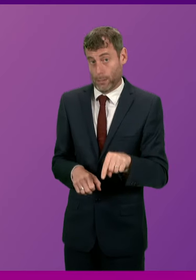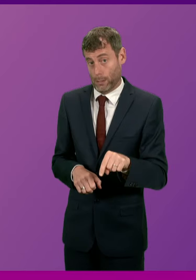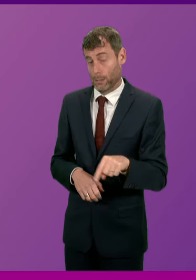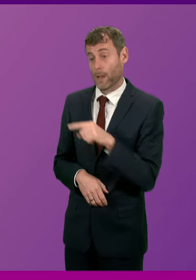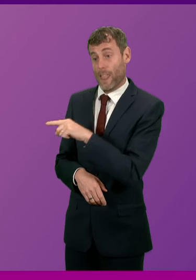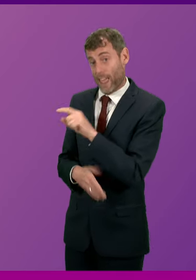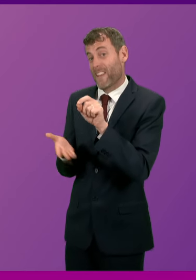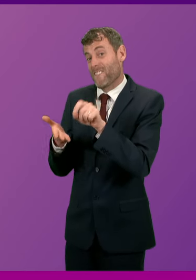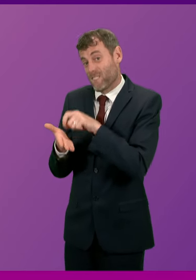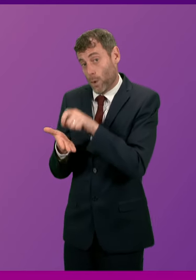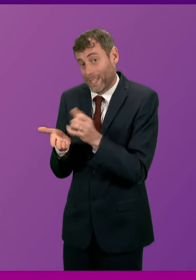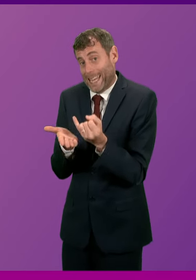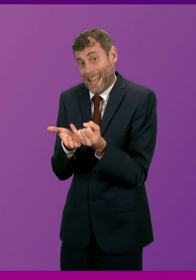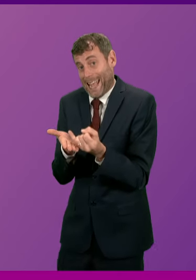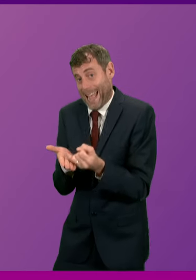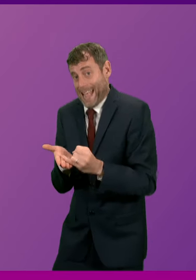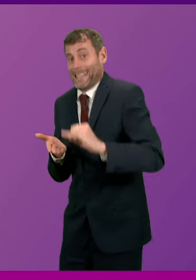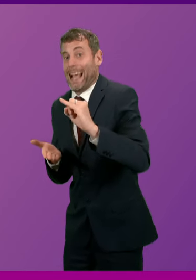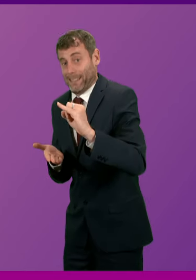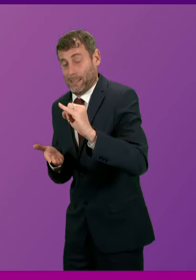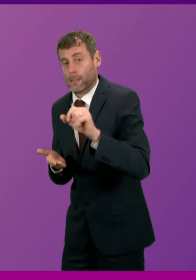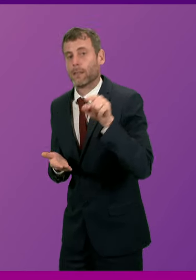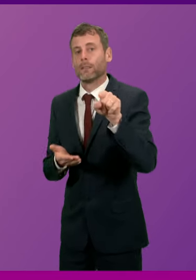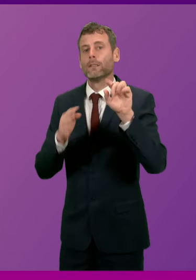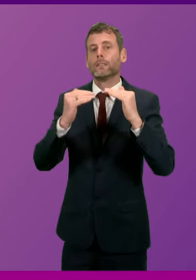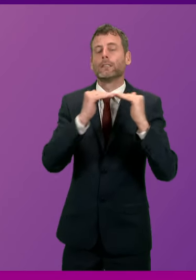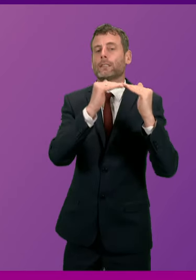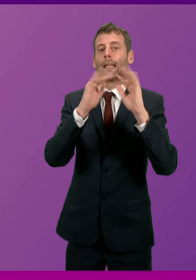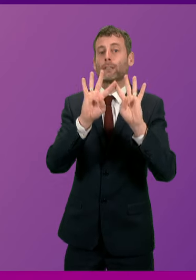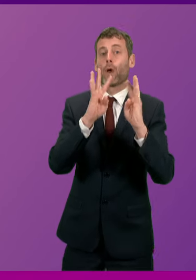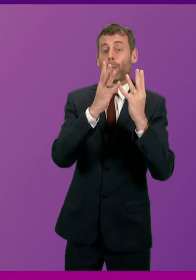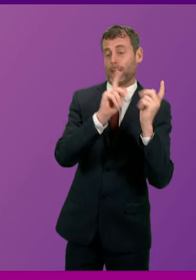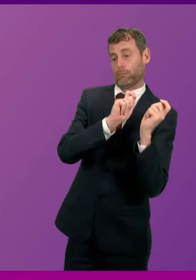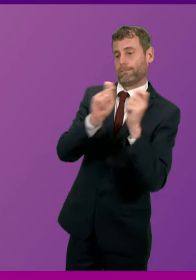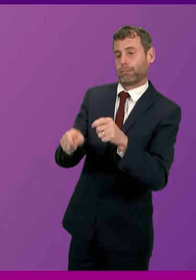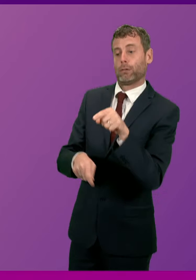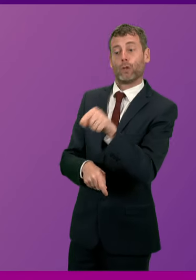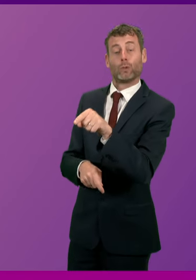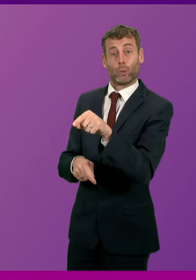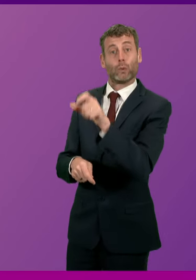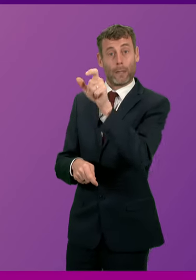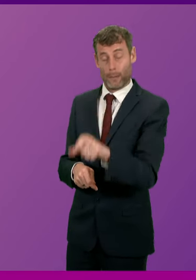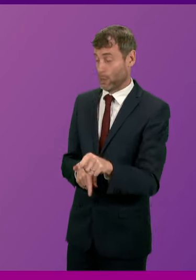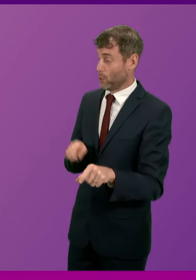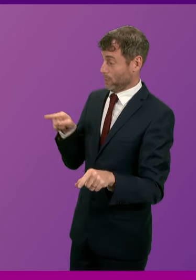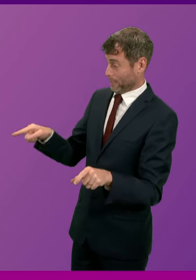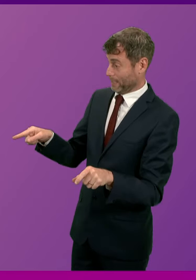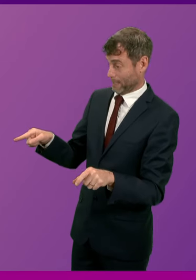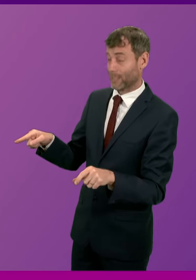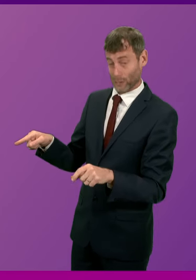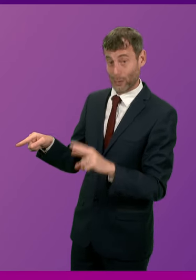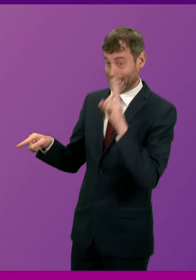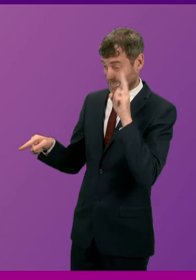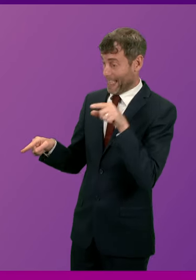sanctions that were applied by the Standards Committee on one of Mr Ross' members. So Mr Ross has got absolutely no credibility